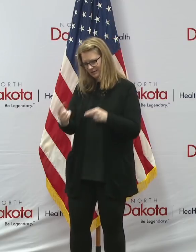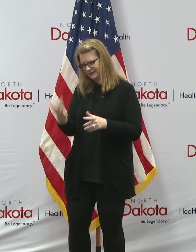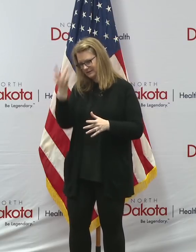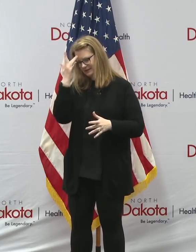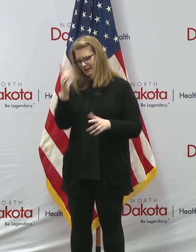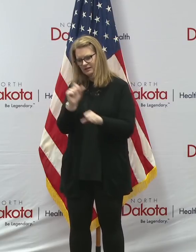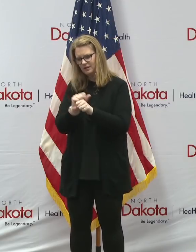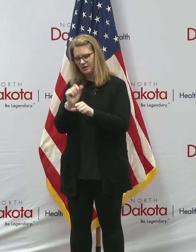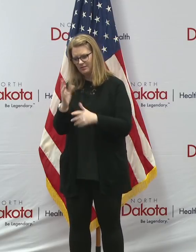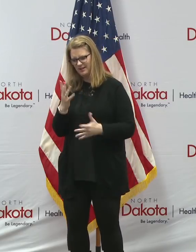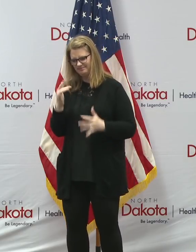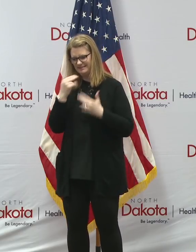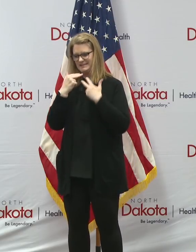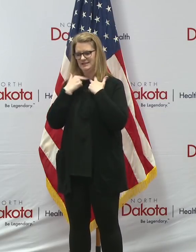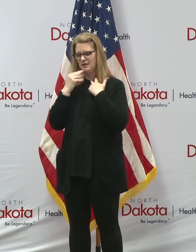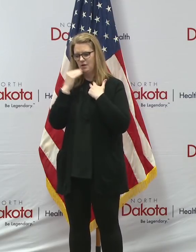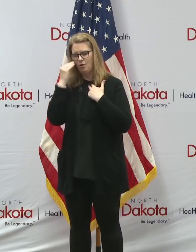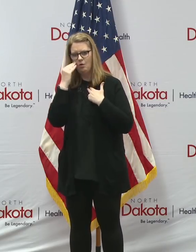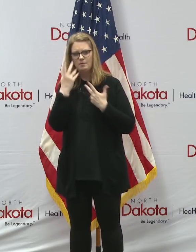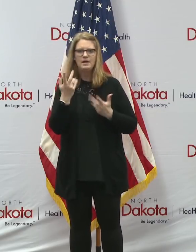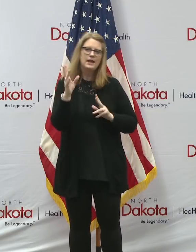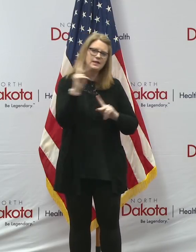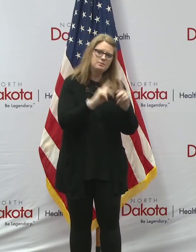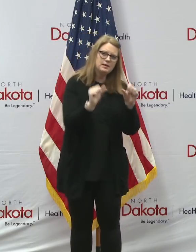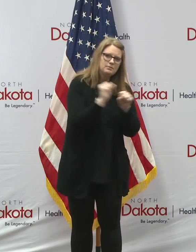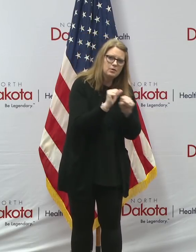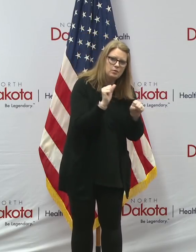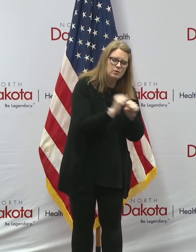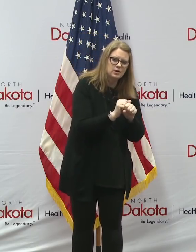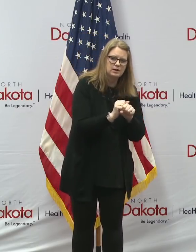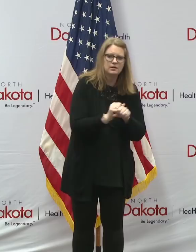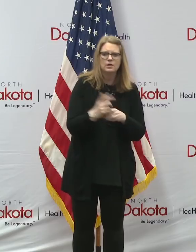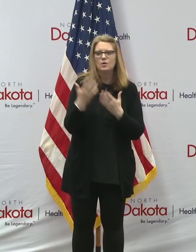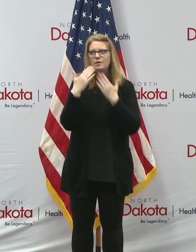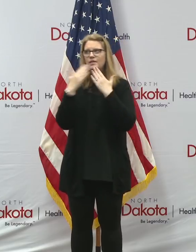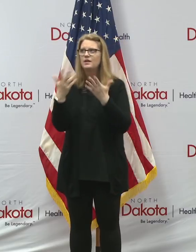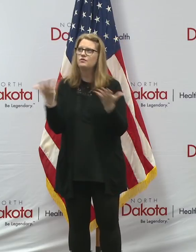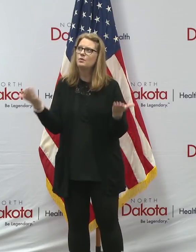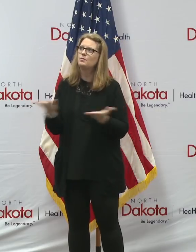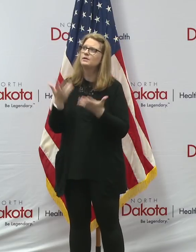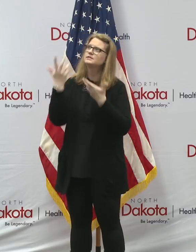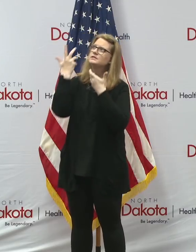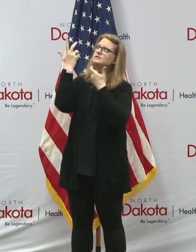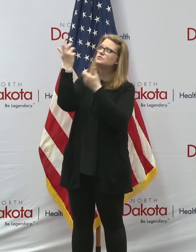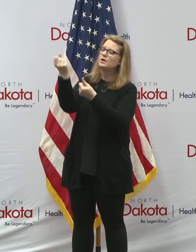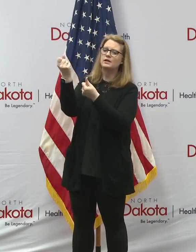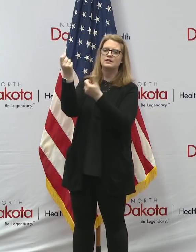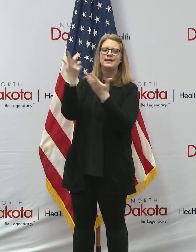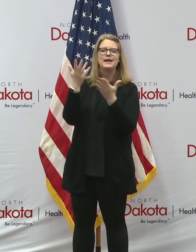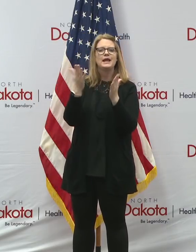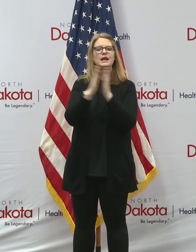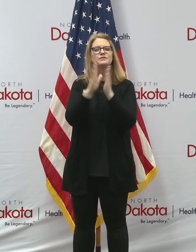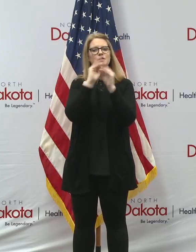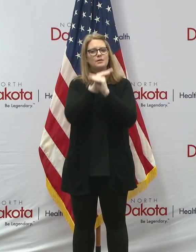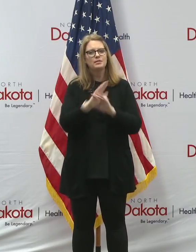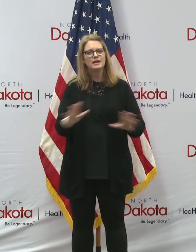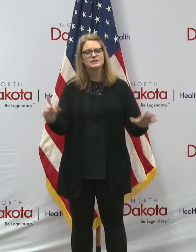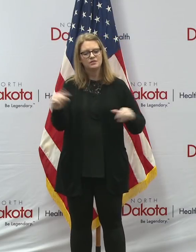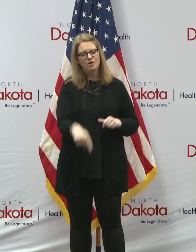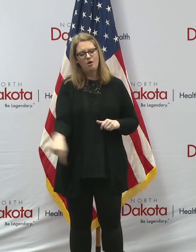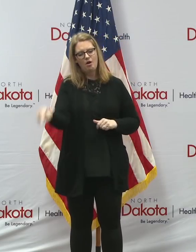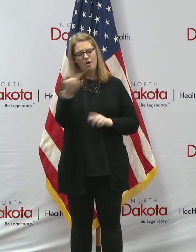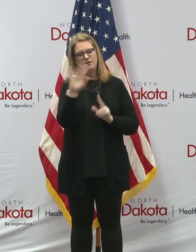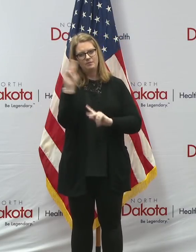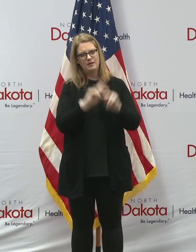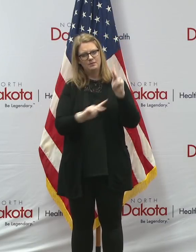days and weeks. We are grateful to you for your presence and strength and ask for your blessing on the people of the great state of North